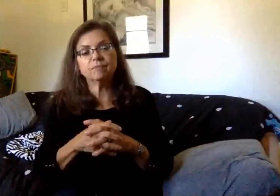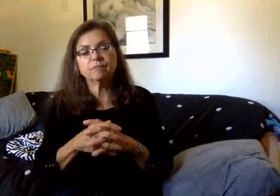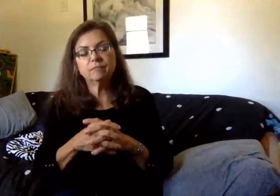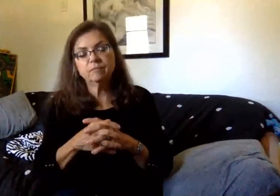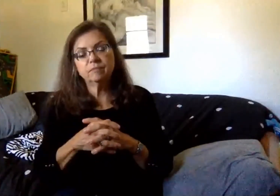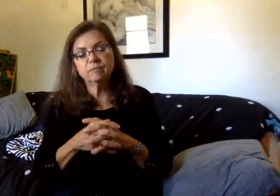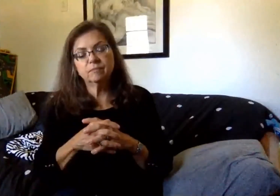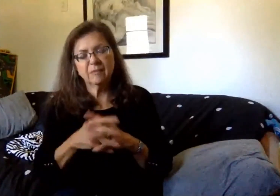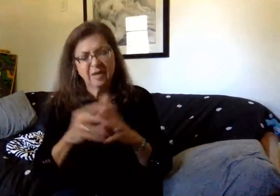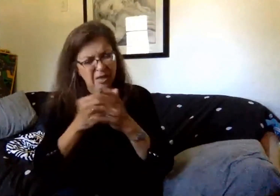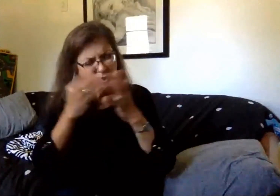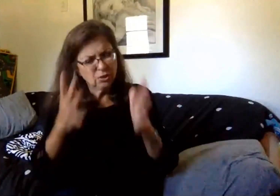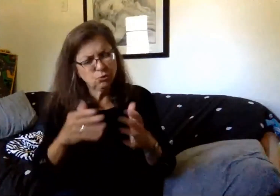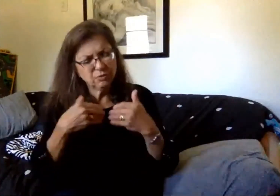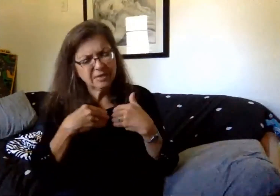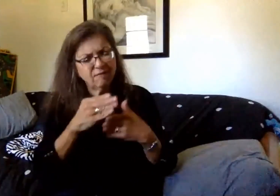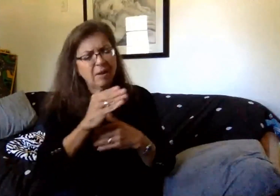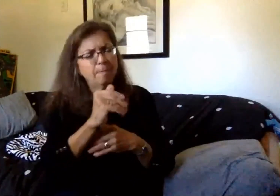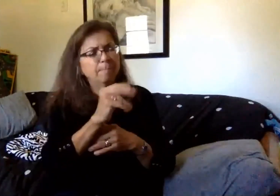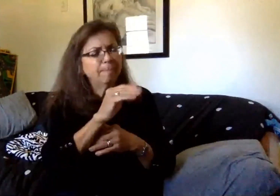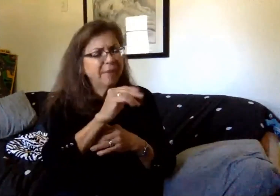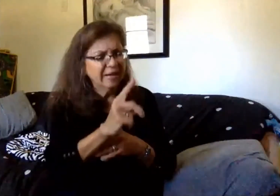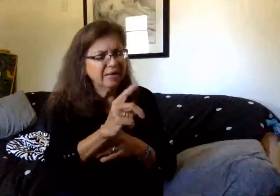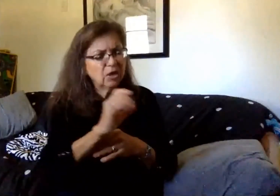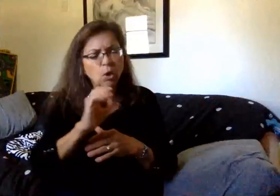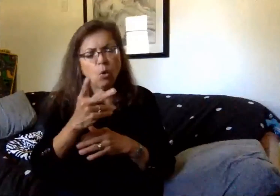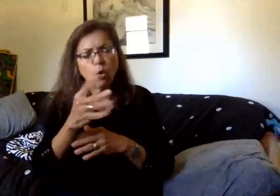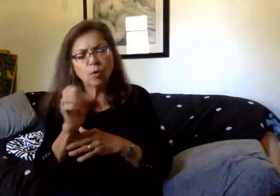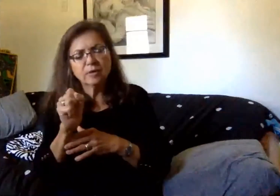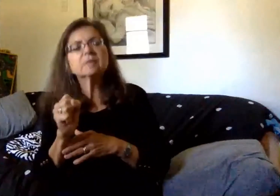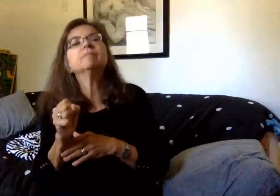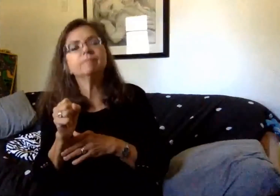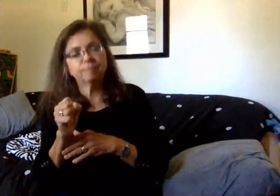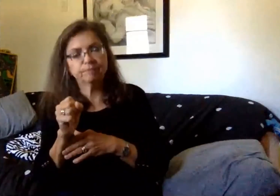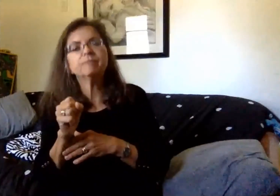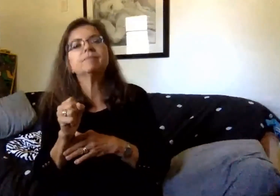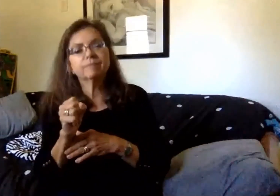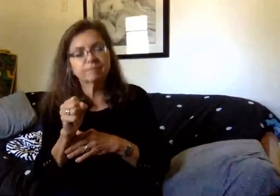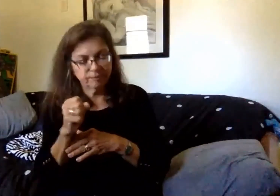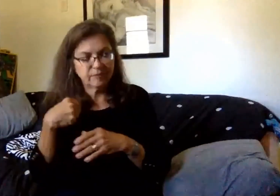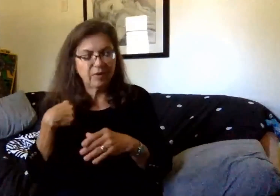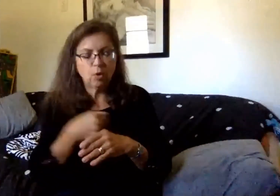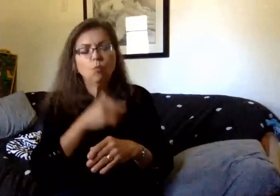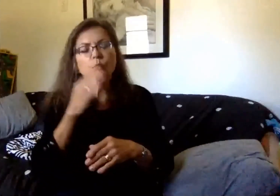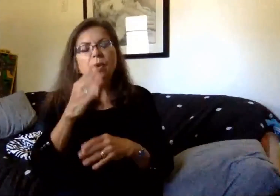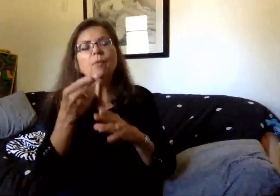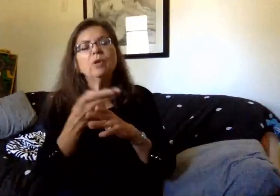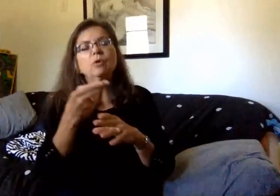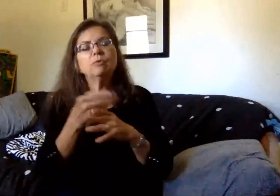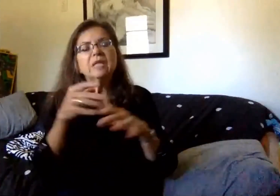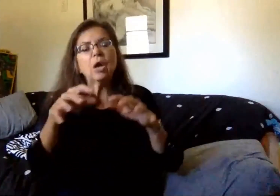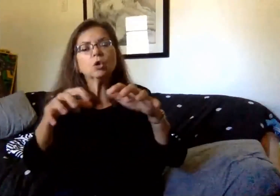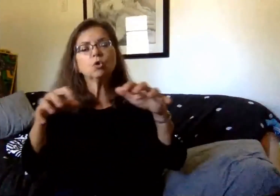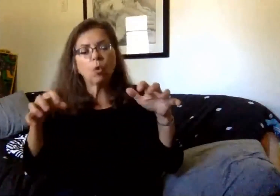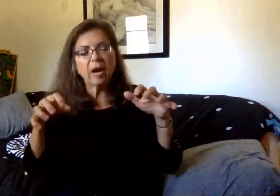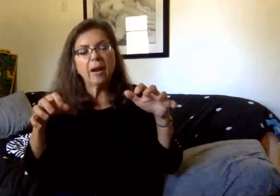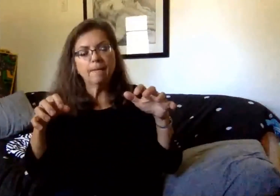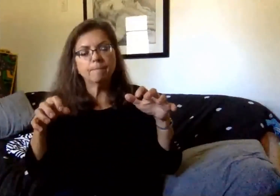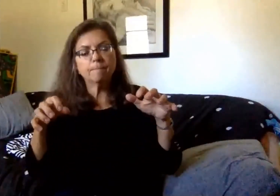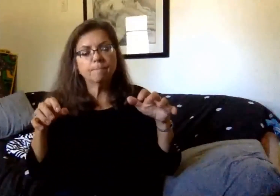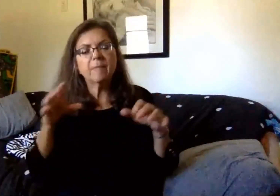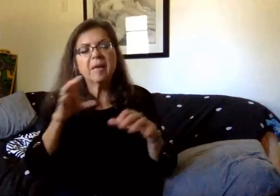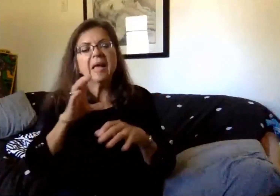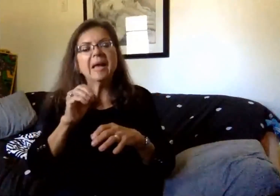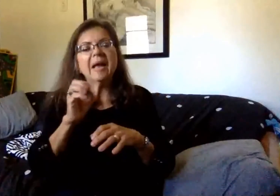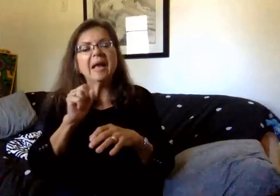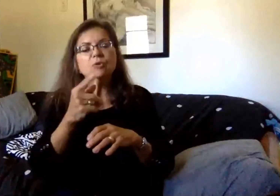Will students have banded course at the secondary level? Yes, they will. We'll utilize the auditorium at both Cosgrove and the